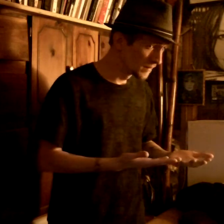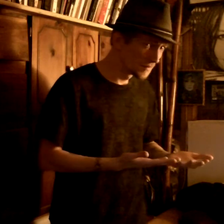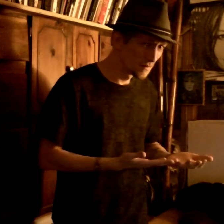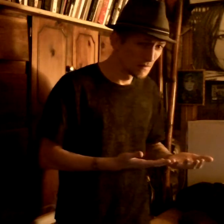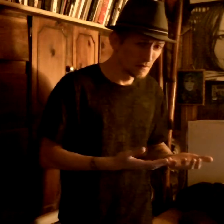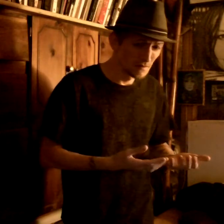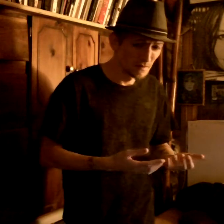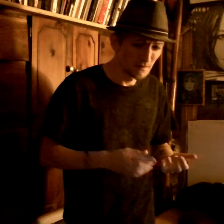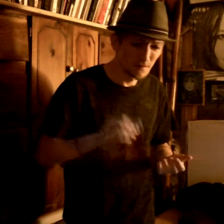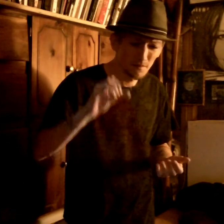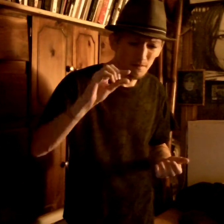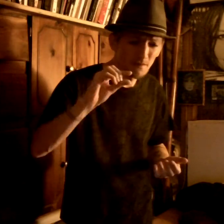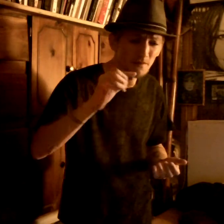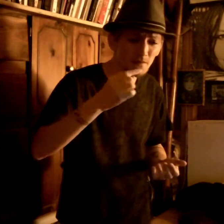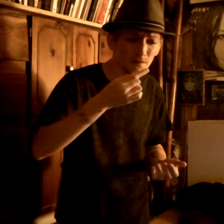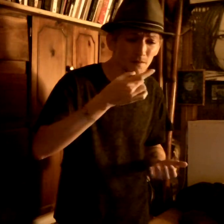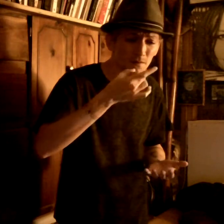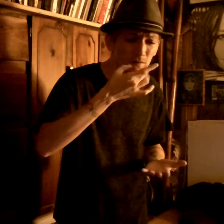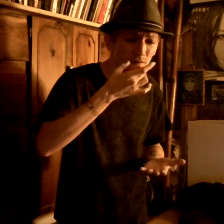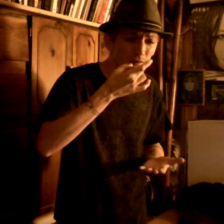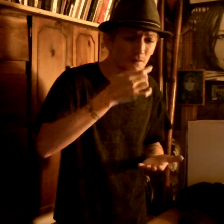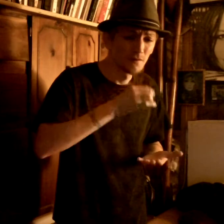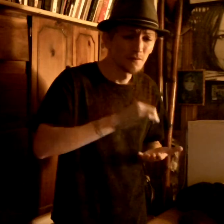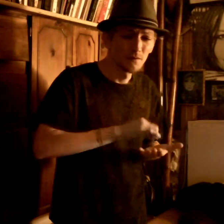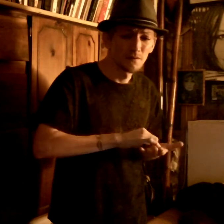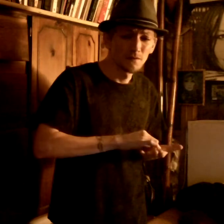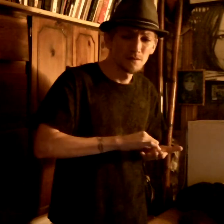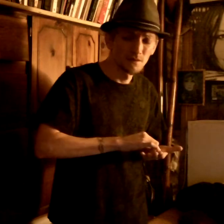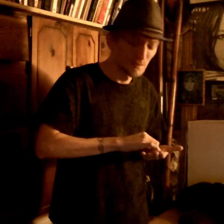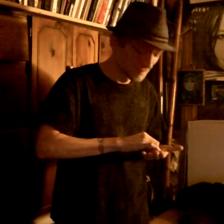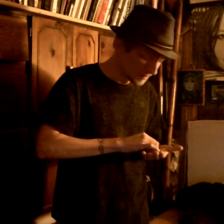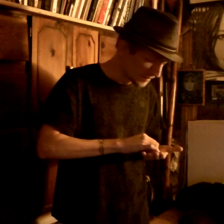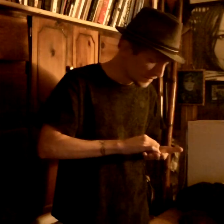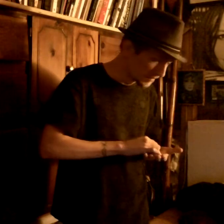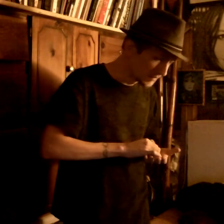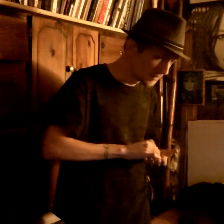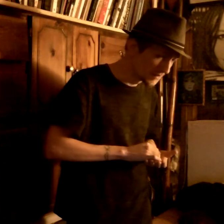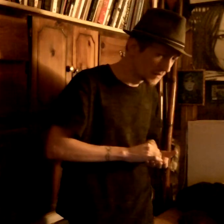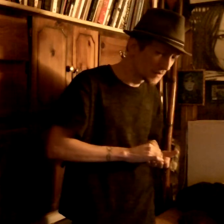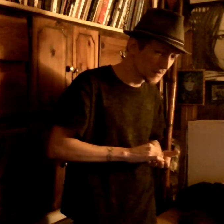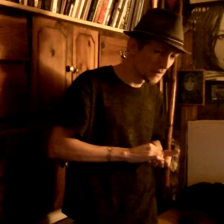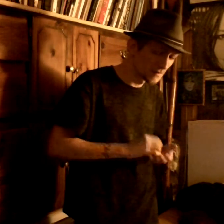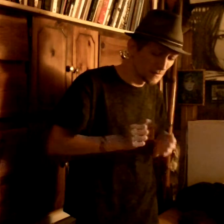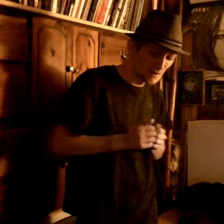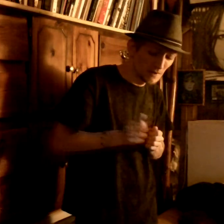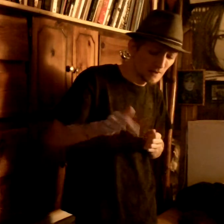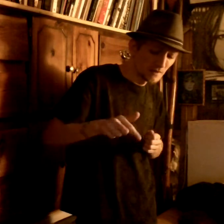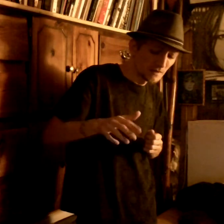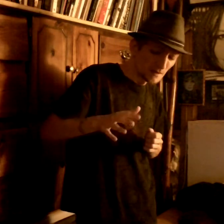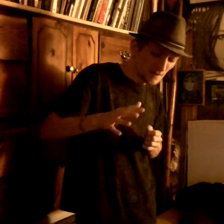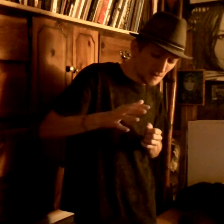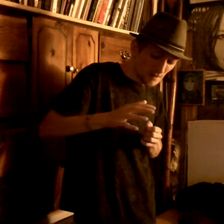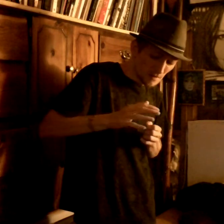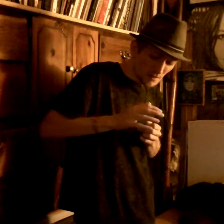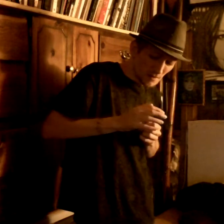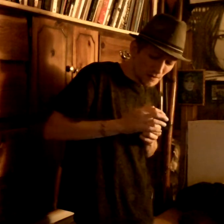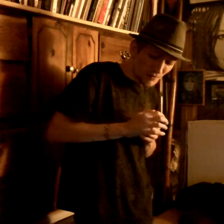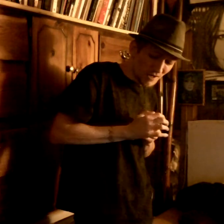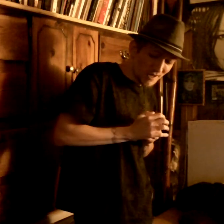There's little good in my hand And with this secret